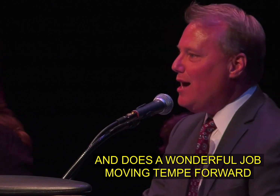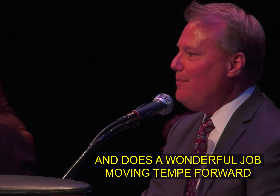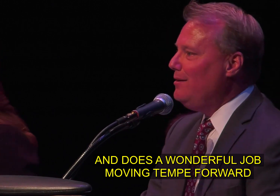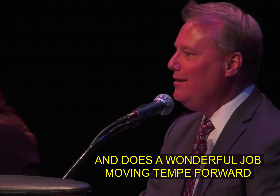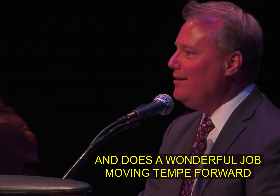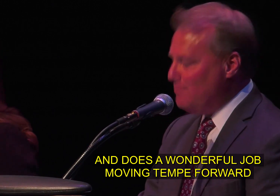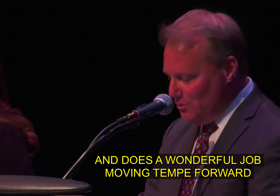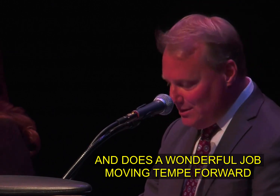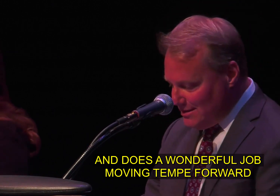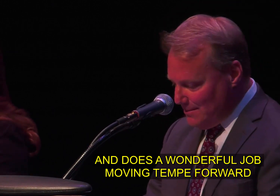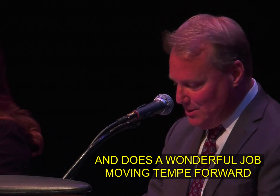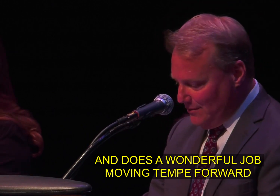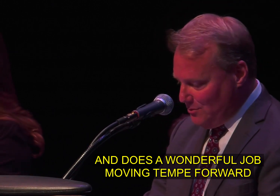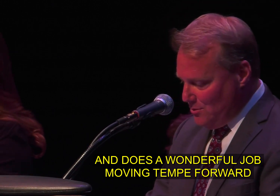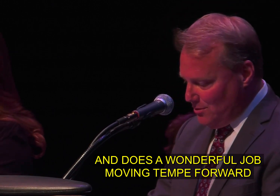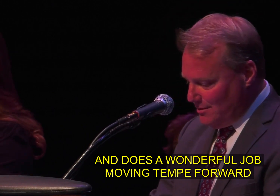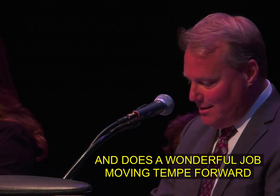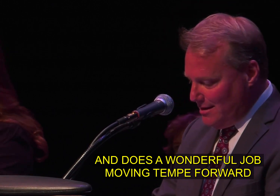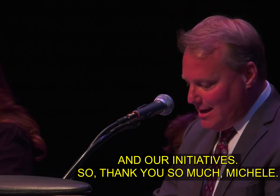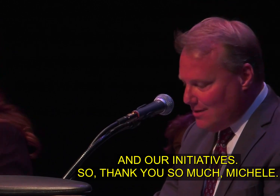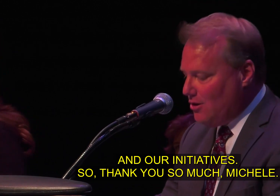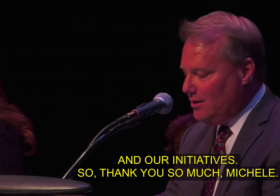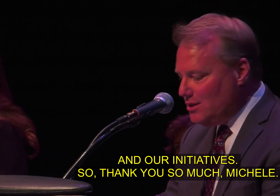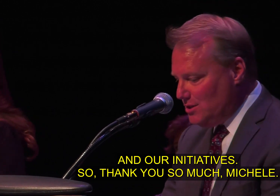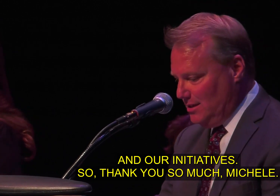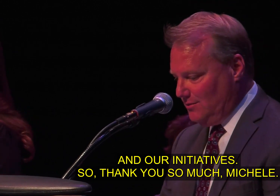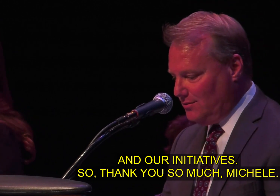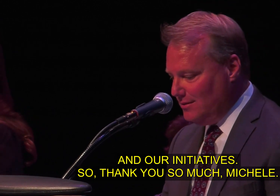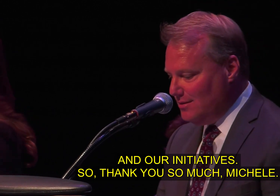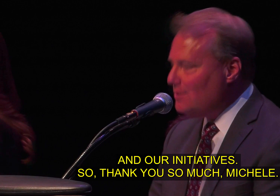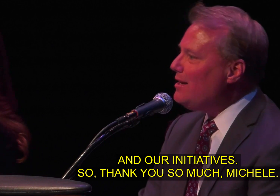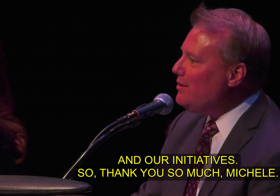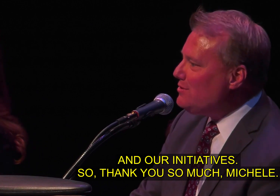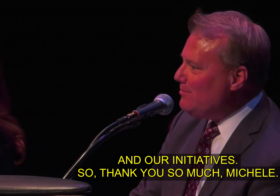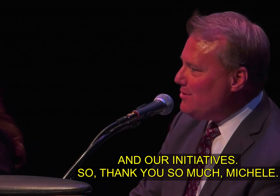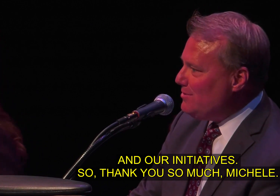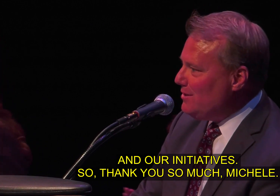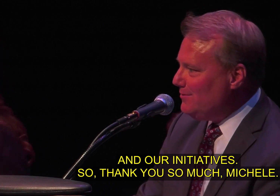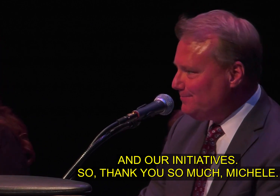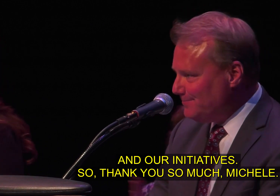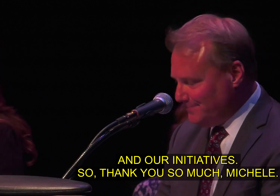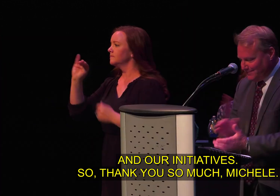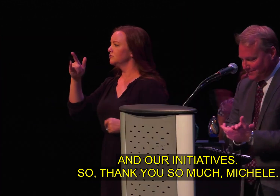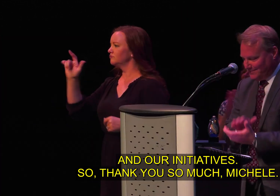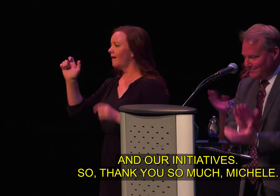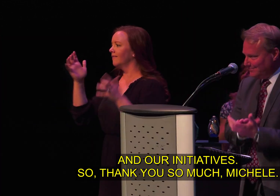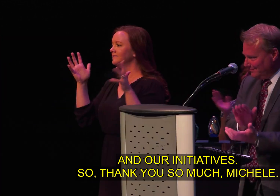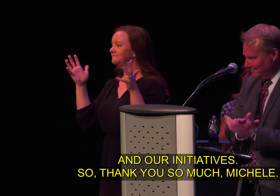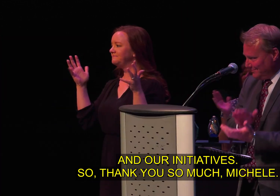wonderful job moving tempe forward and our initiatives so thank you so much michelle